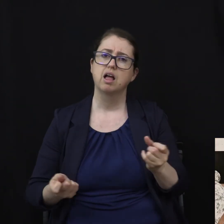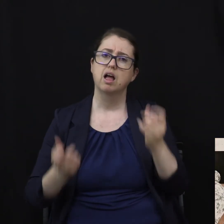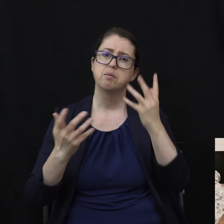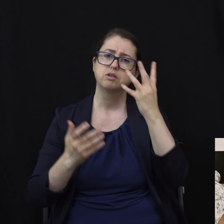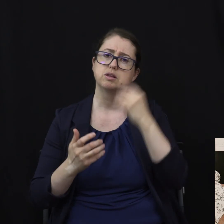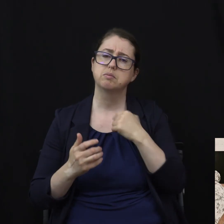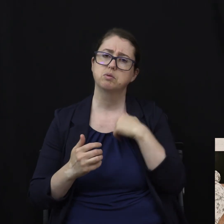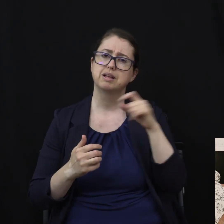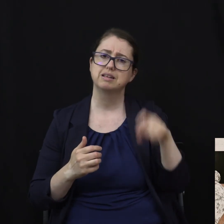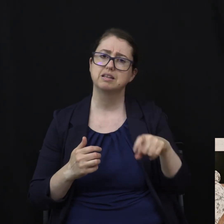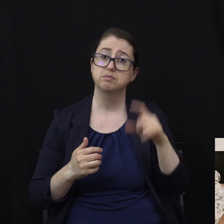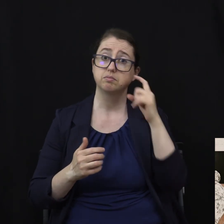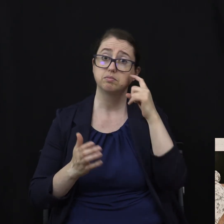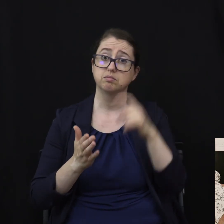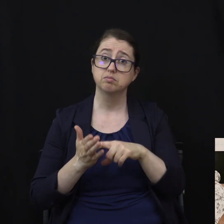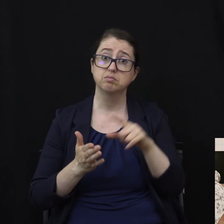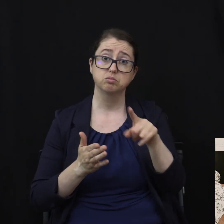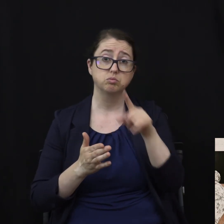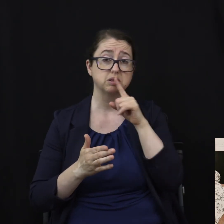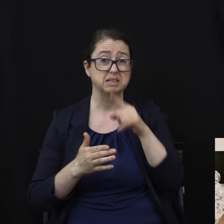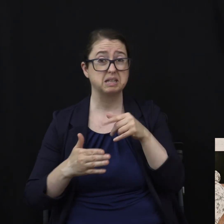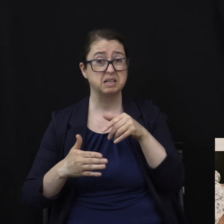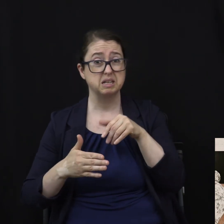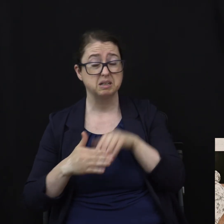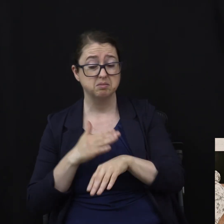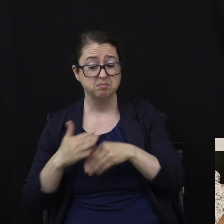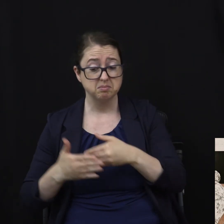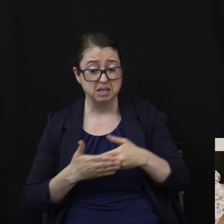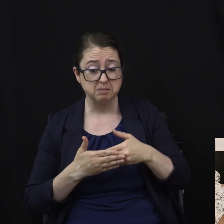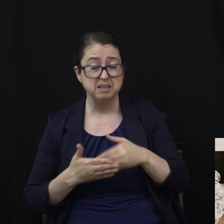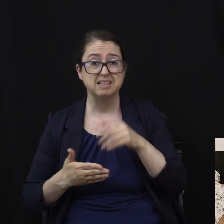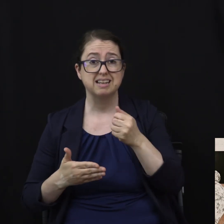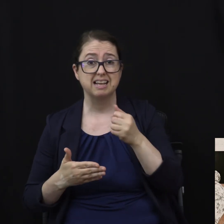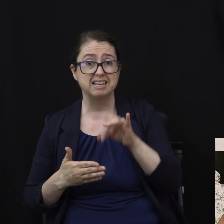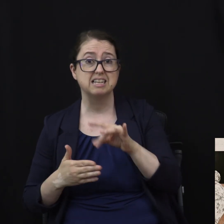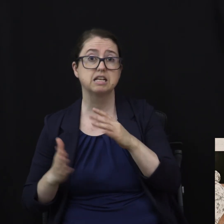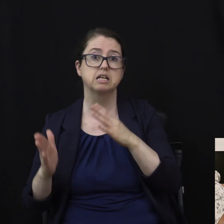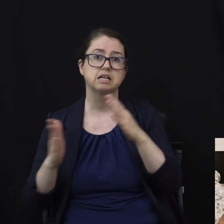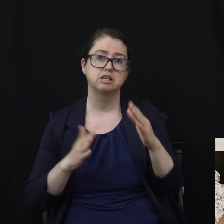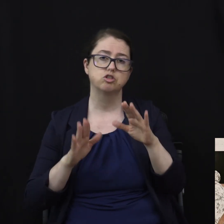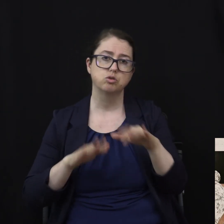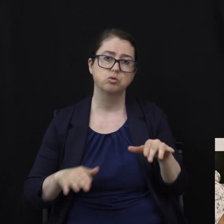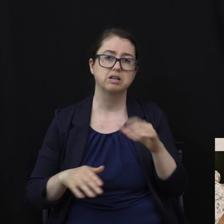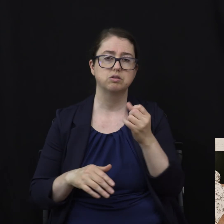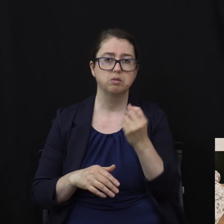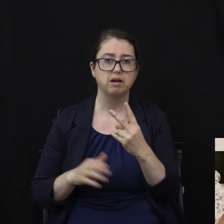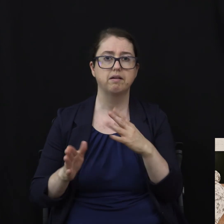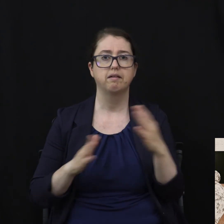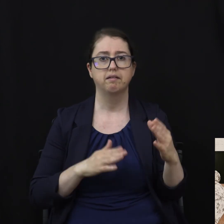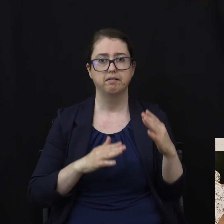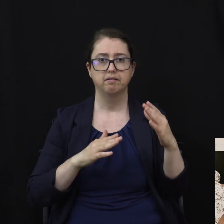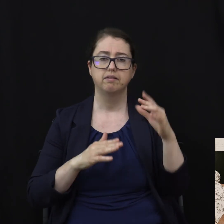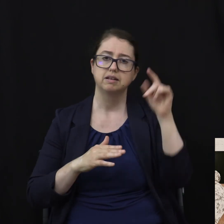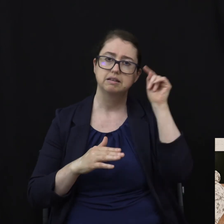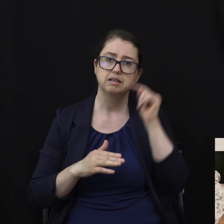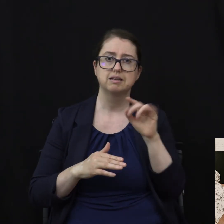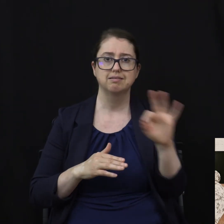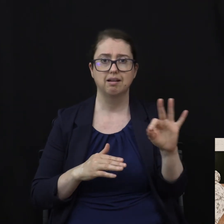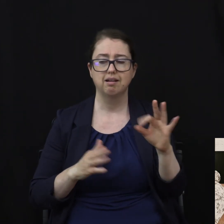you'll notice, you know, from newborns need 18, children 12, teens 9, adults 8, senior citizens need about 9